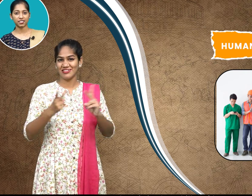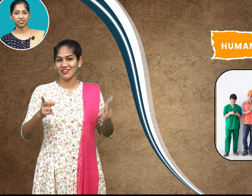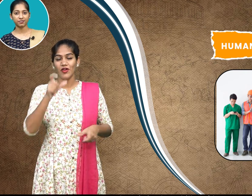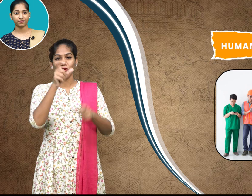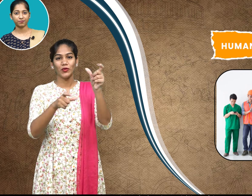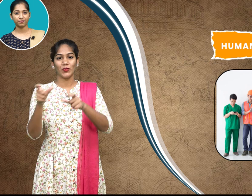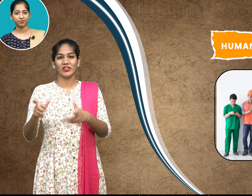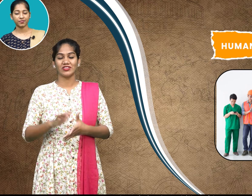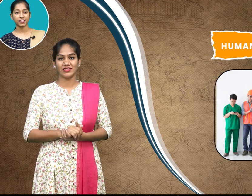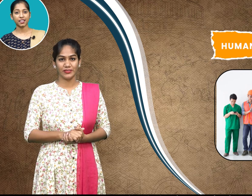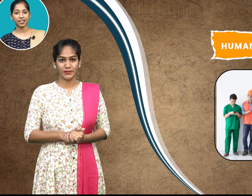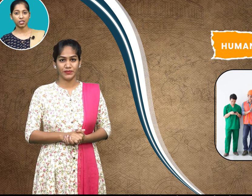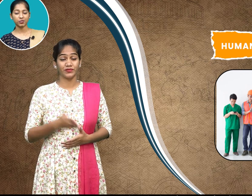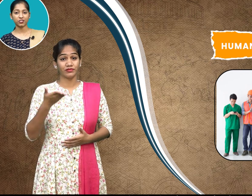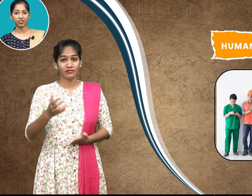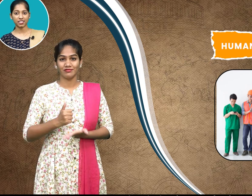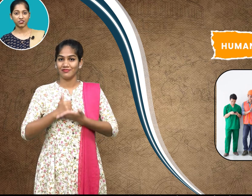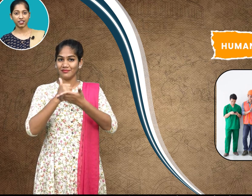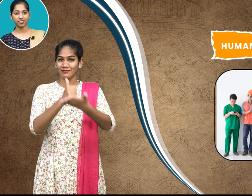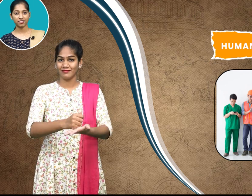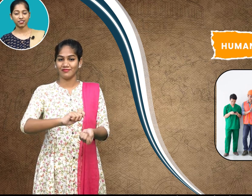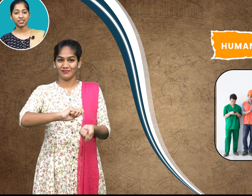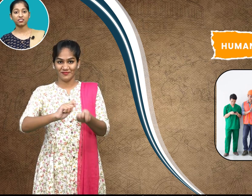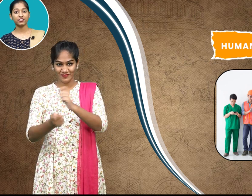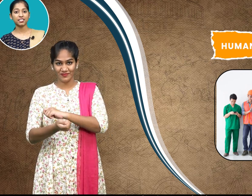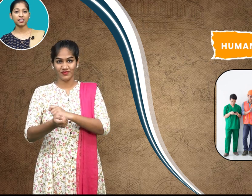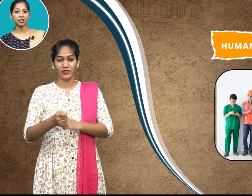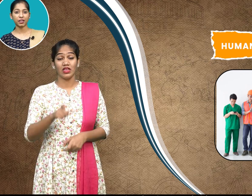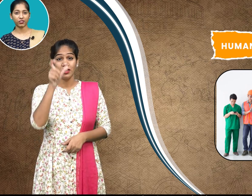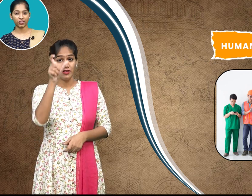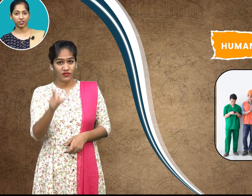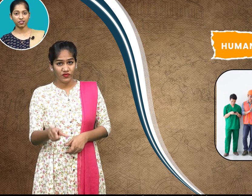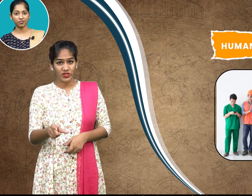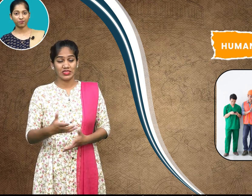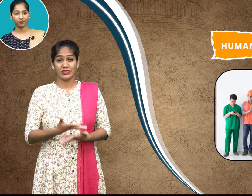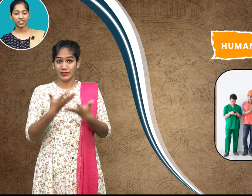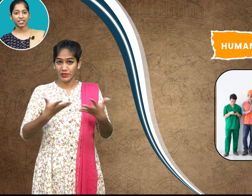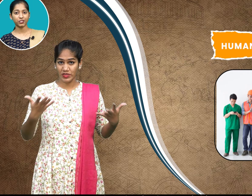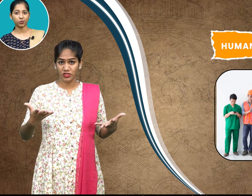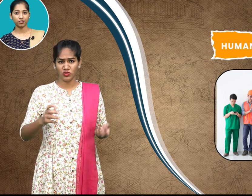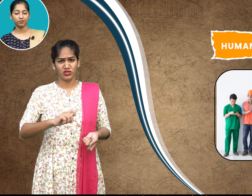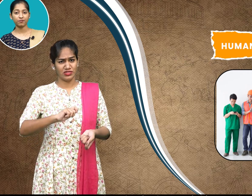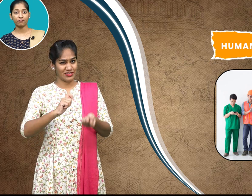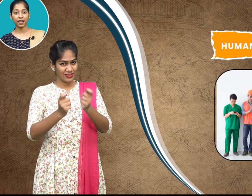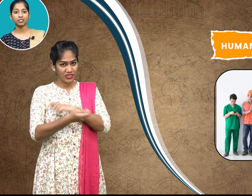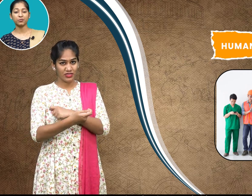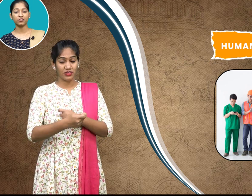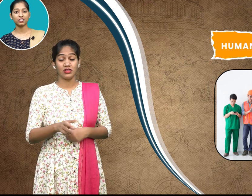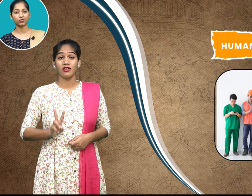that helps in transferring the physical material into a valuable resource